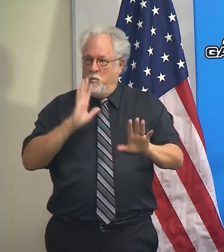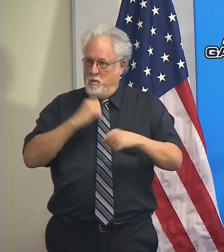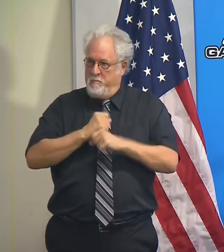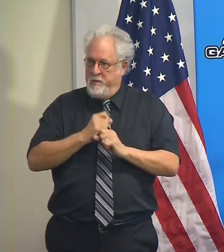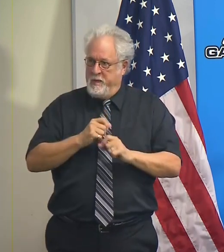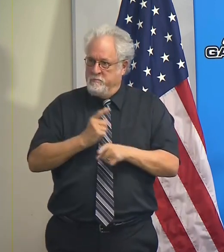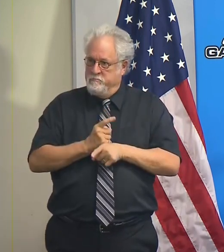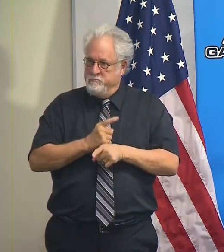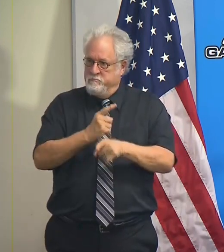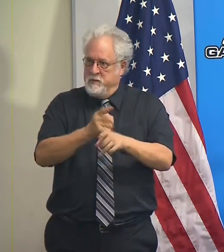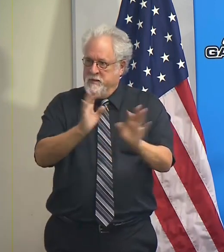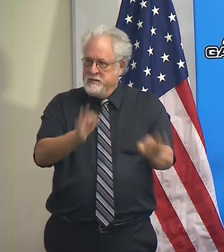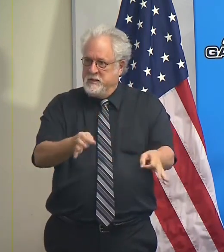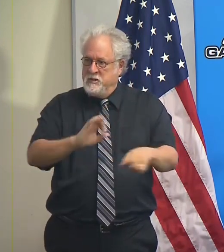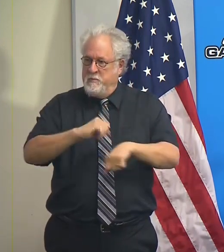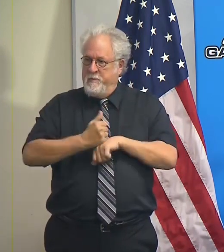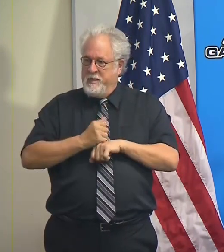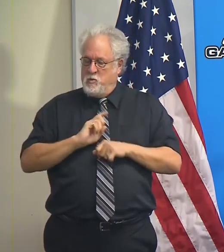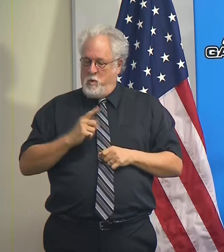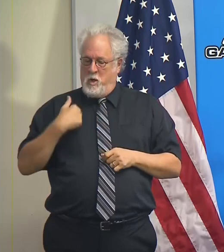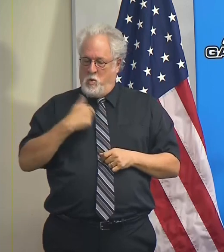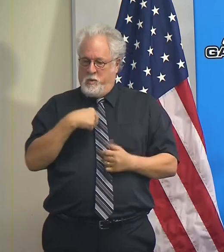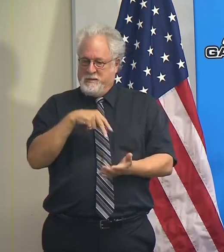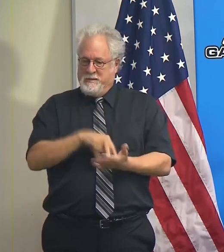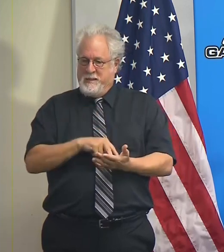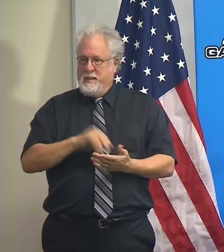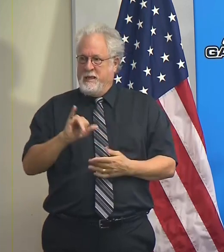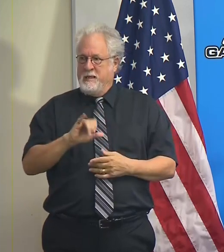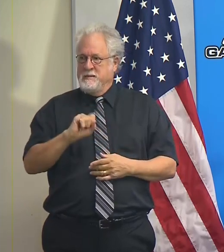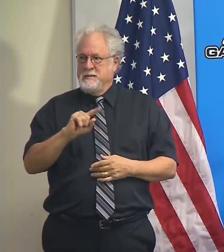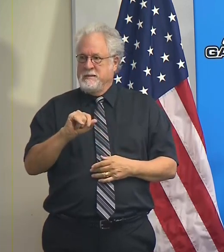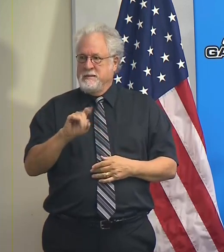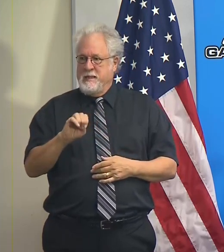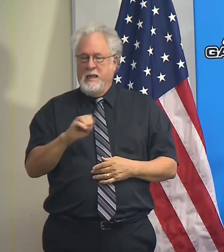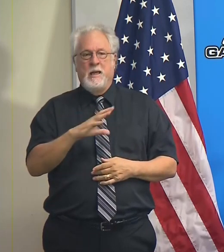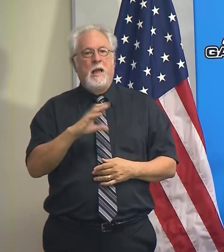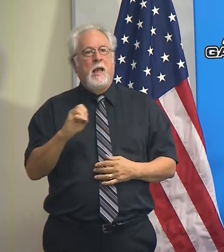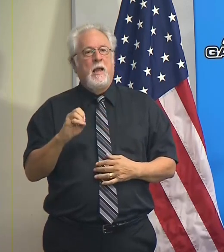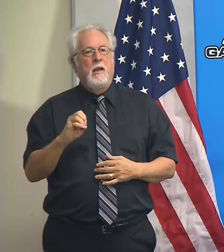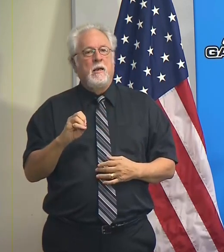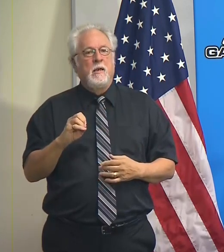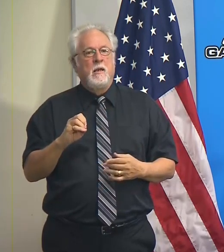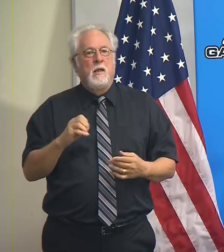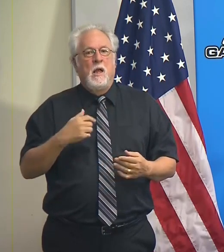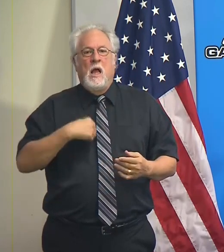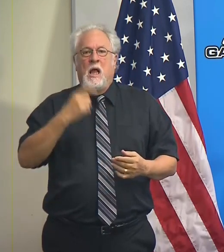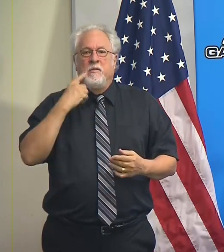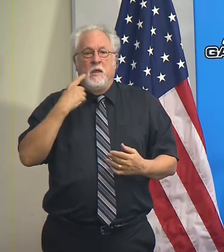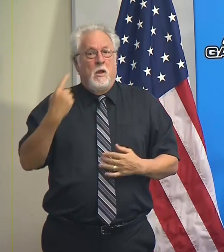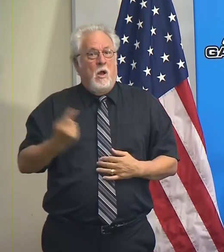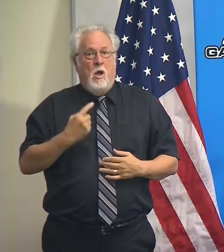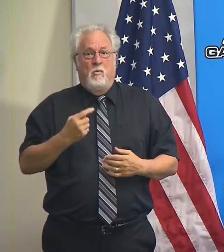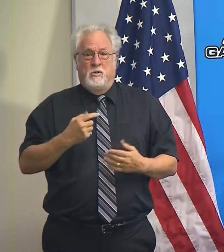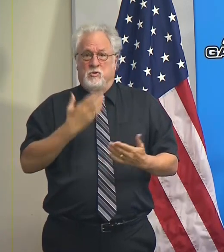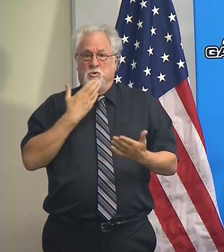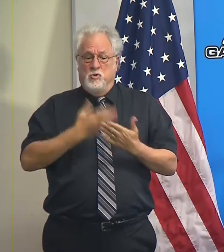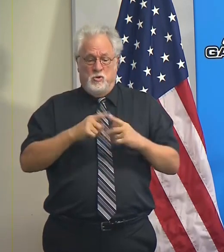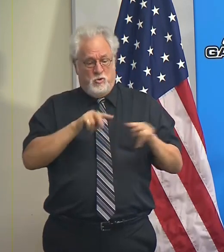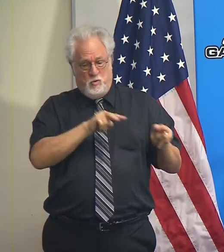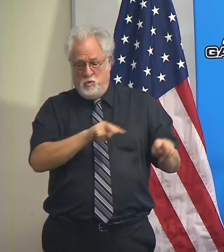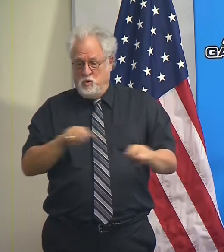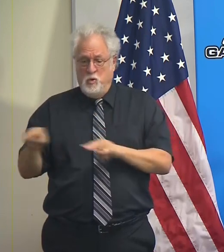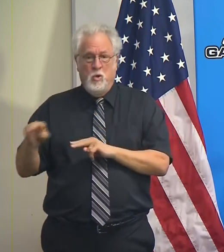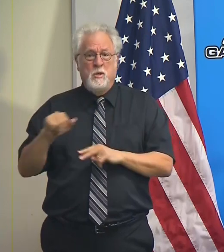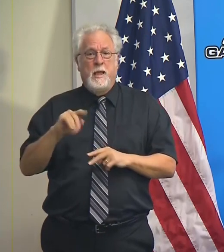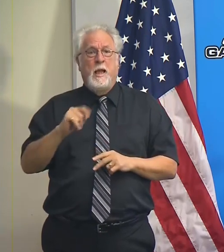decisions based on on where we are as a state. And I think it's it's always useful to look